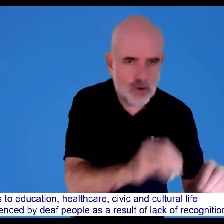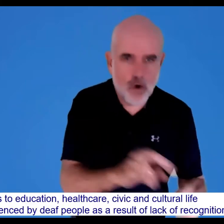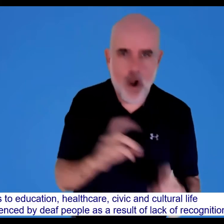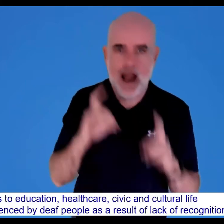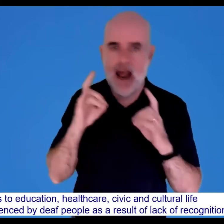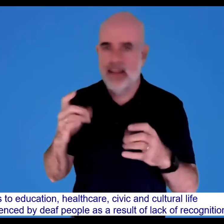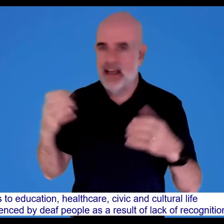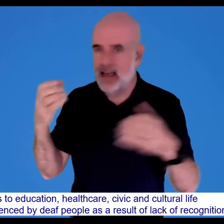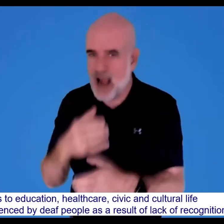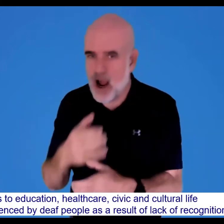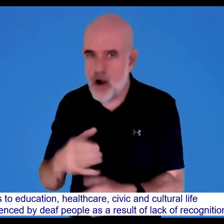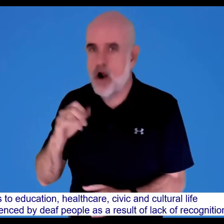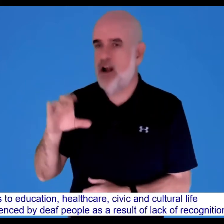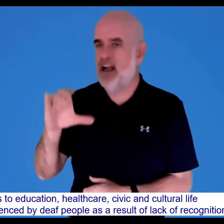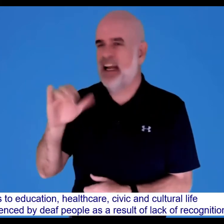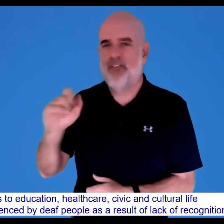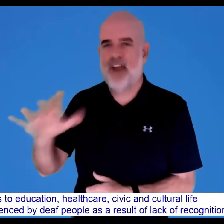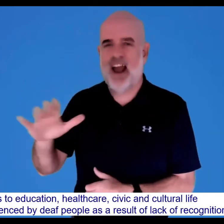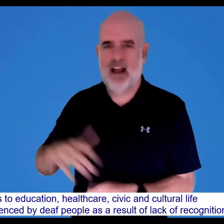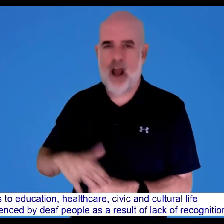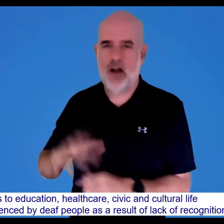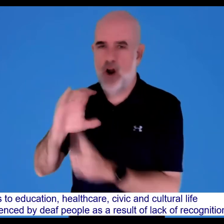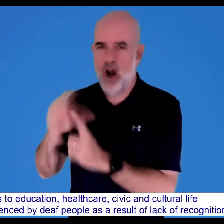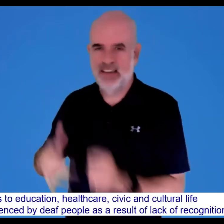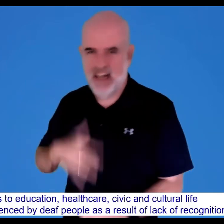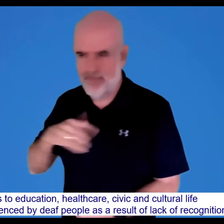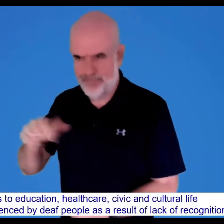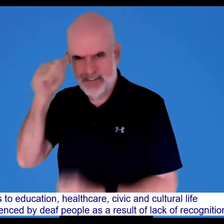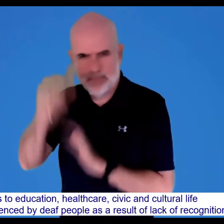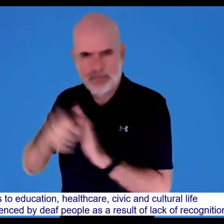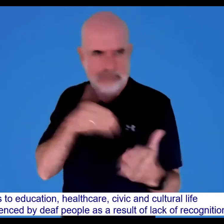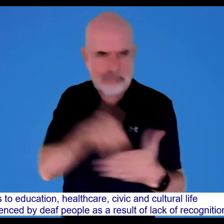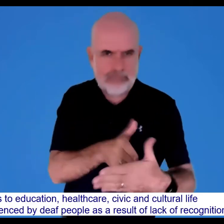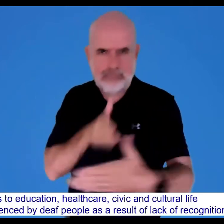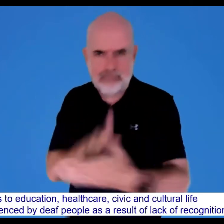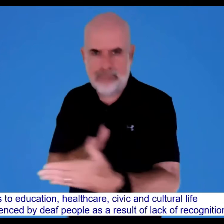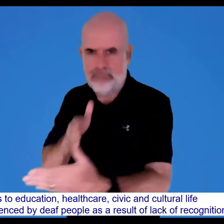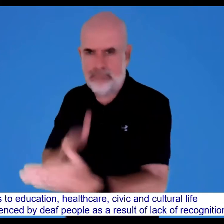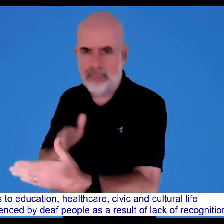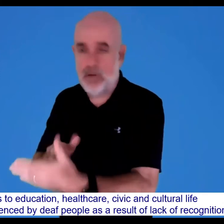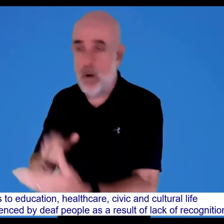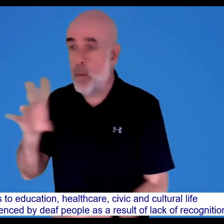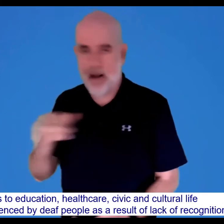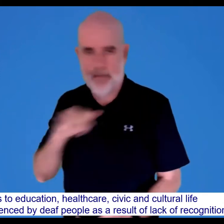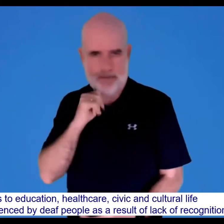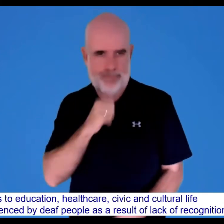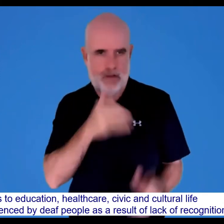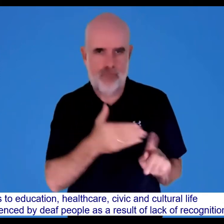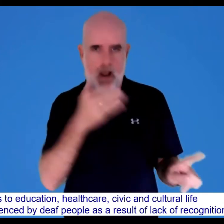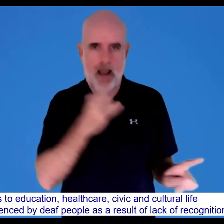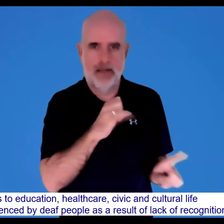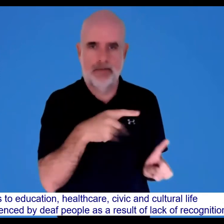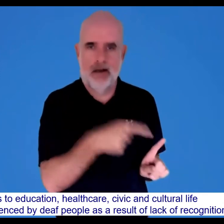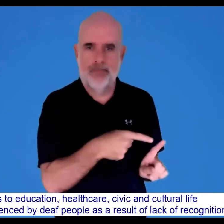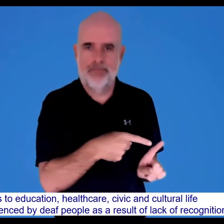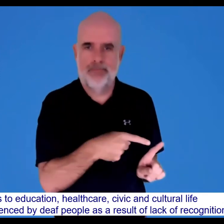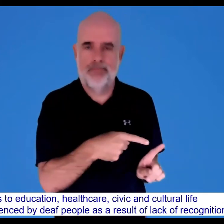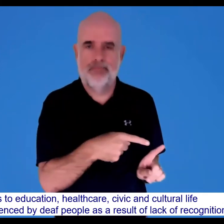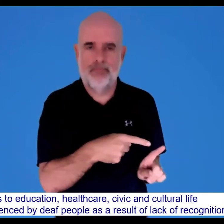education, health care, civic and cultural life experienced by Deaf people as a result of lack